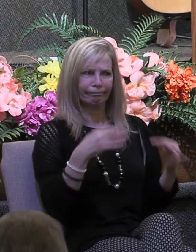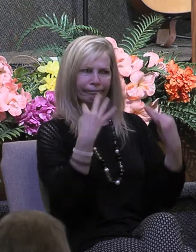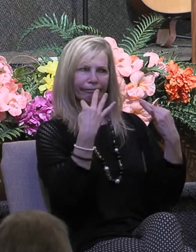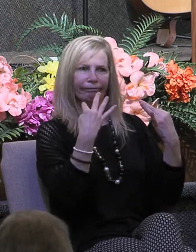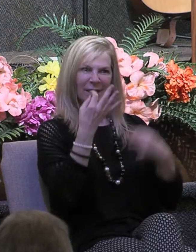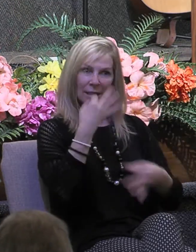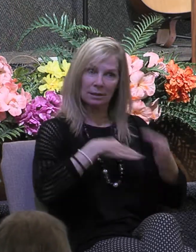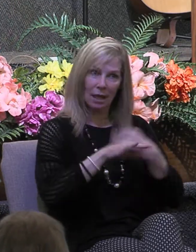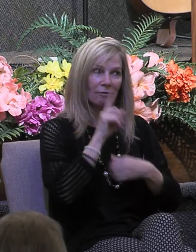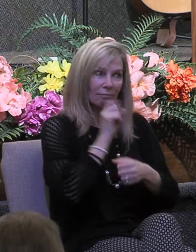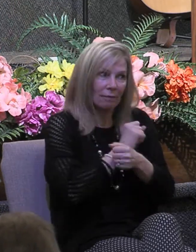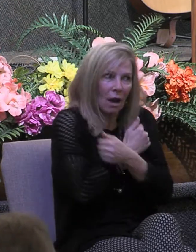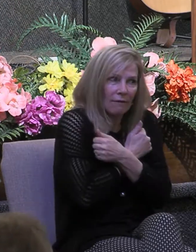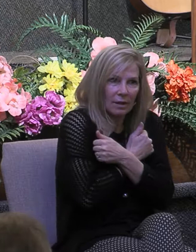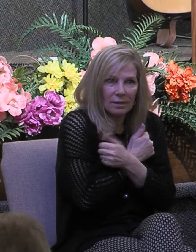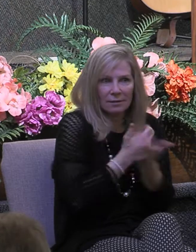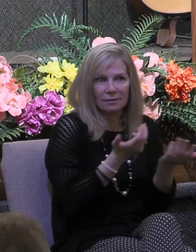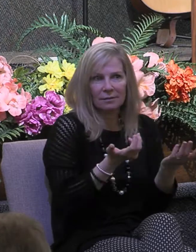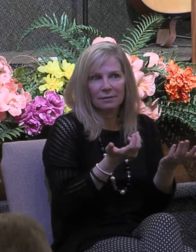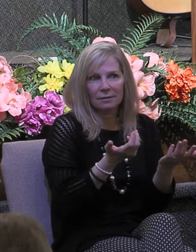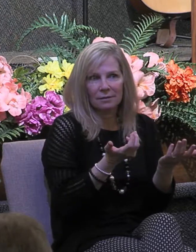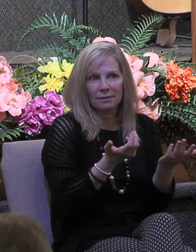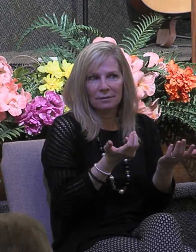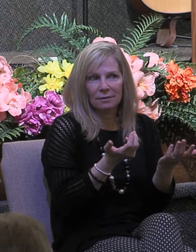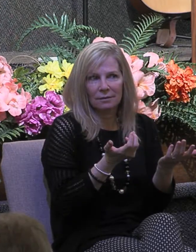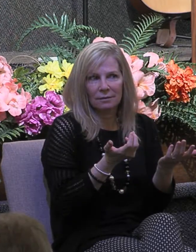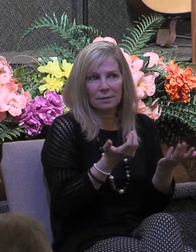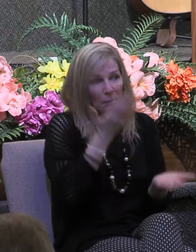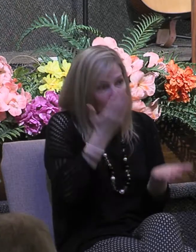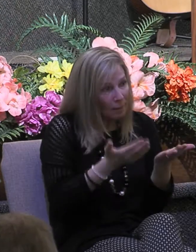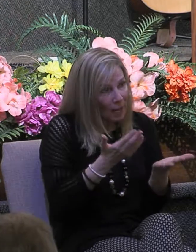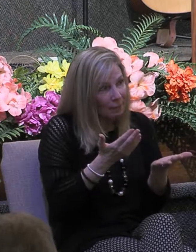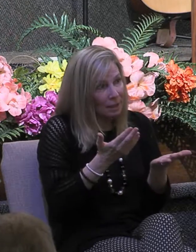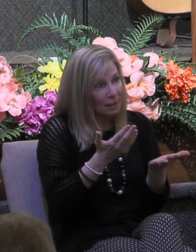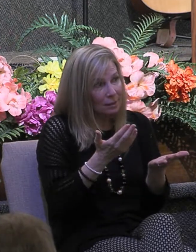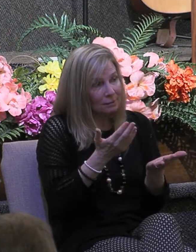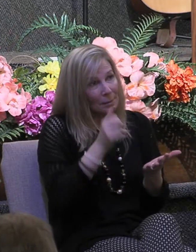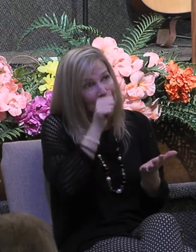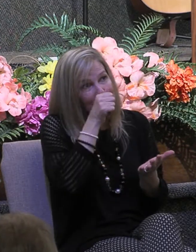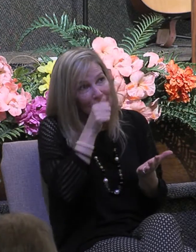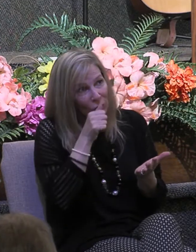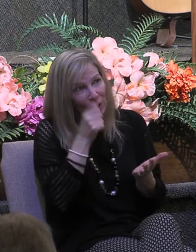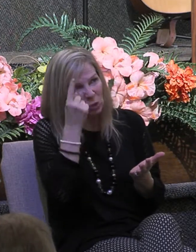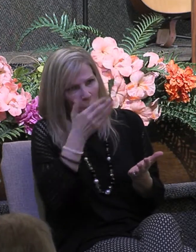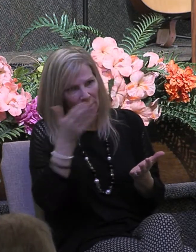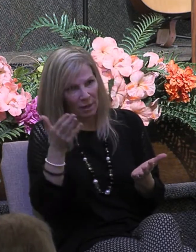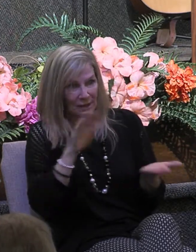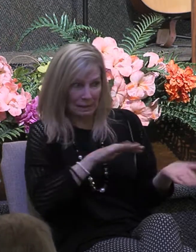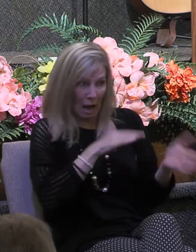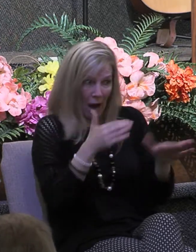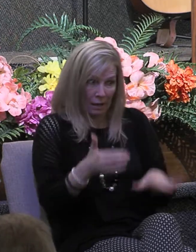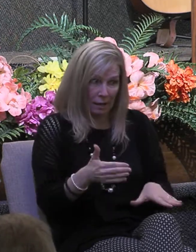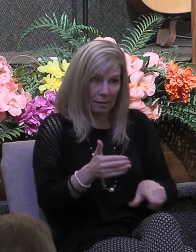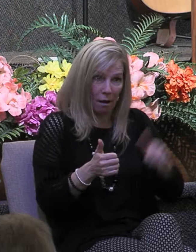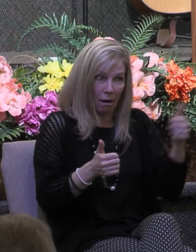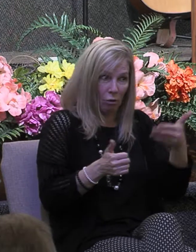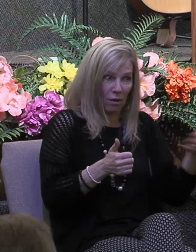yes you might acknowledge you can see that but suffering is one thing dying is another why would anyone